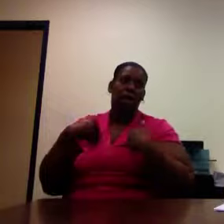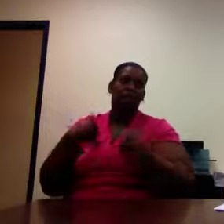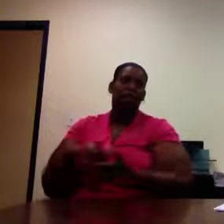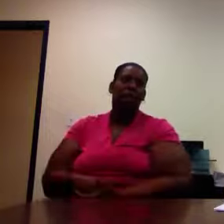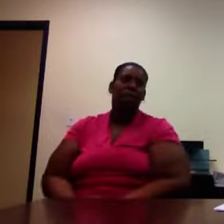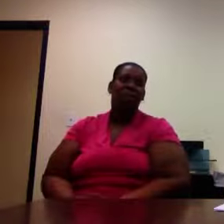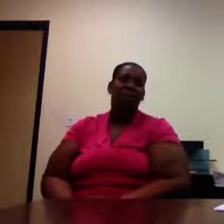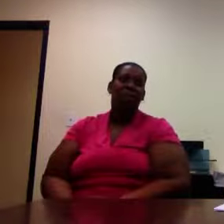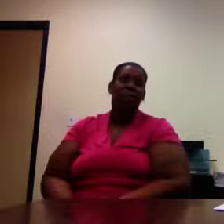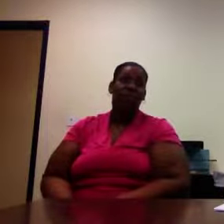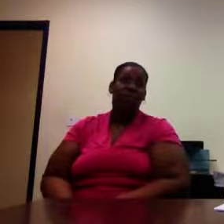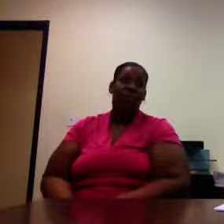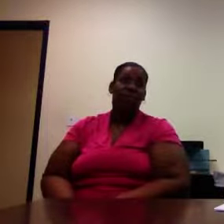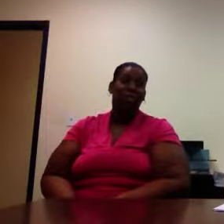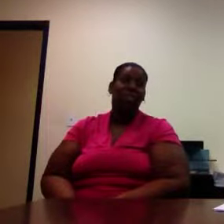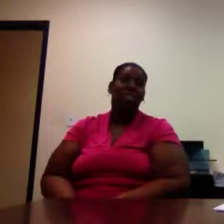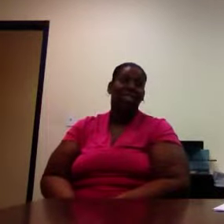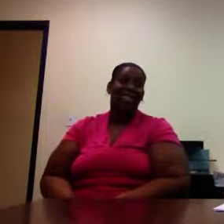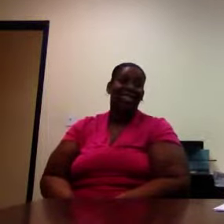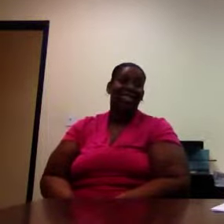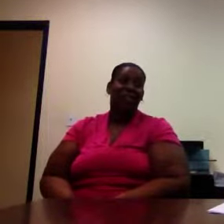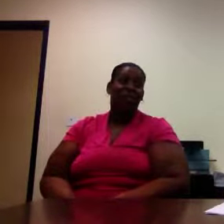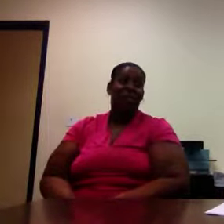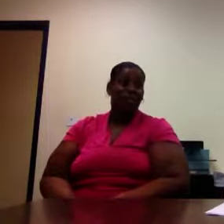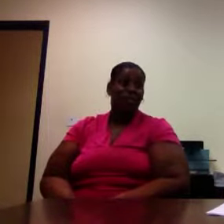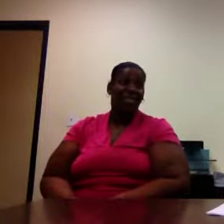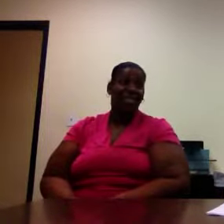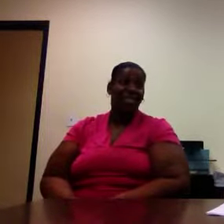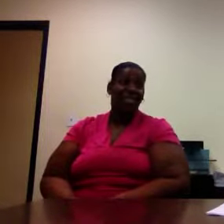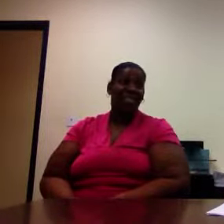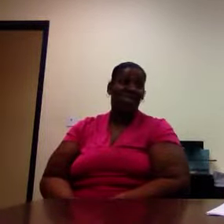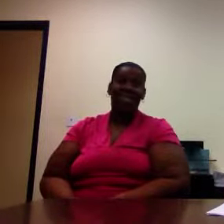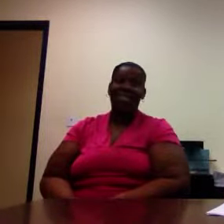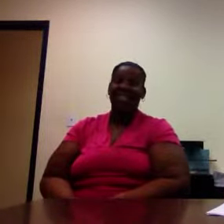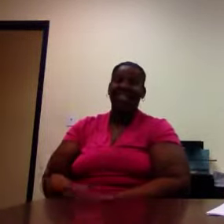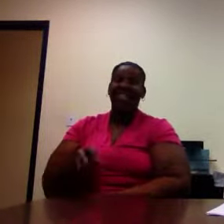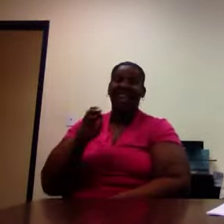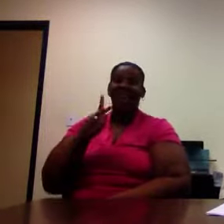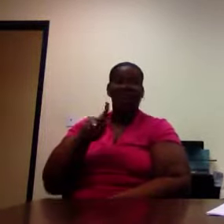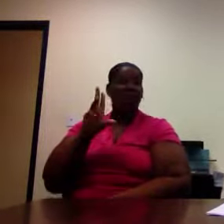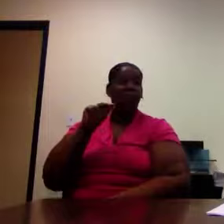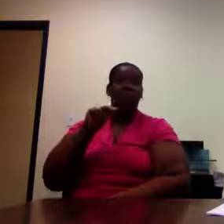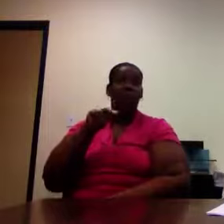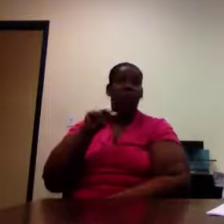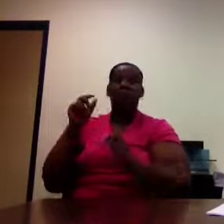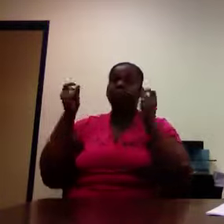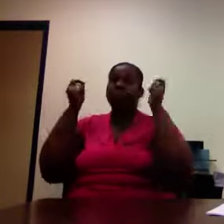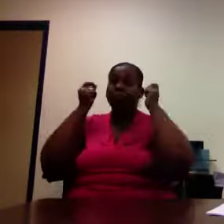I don't know. I never smoke. Never. All right. No radios will be allowed in the work areas.